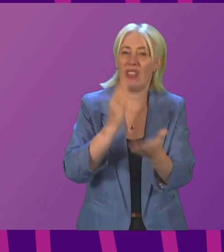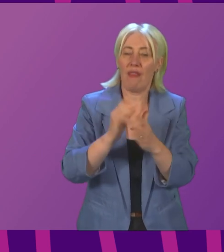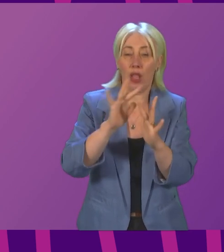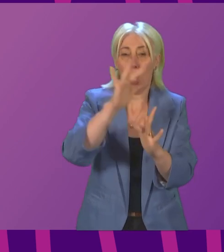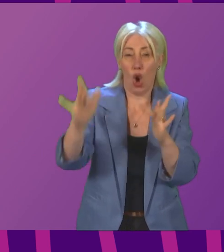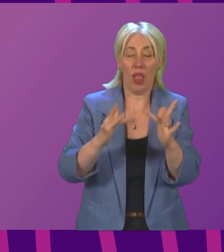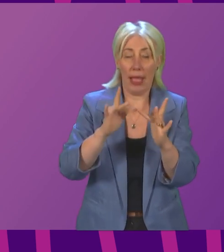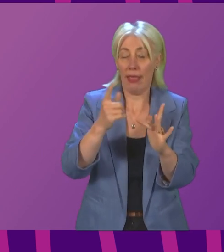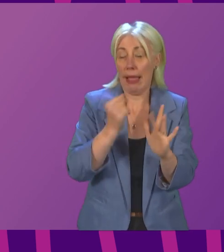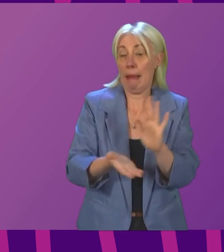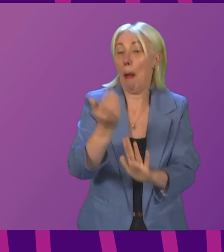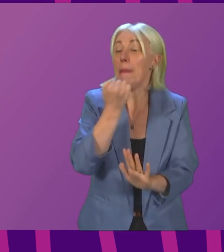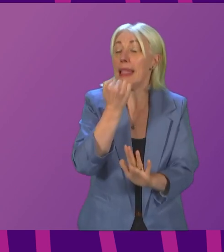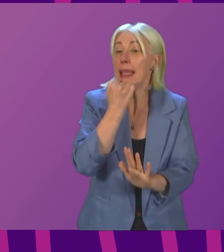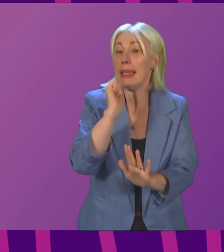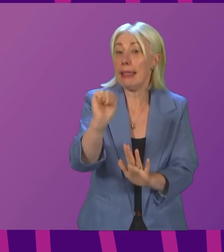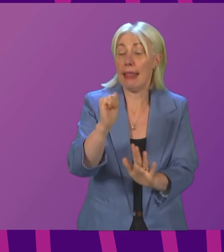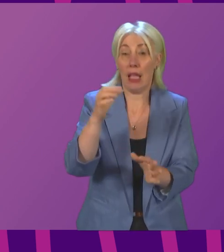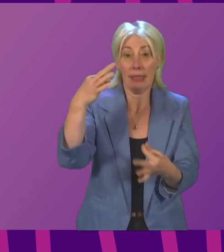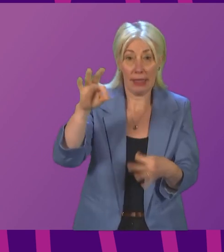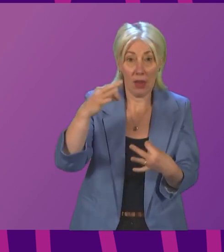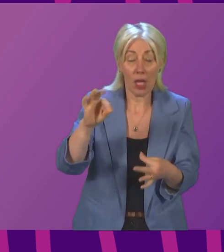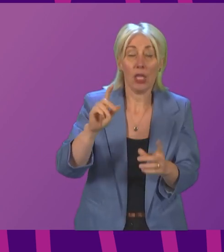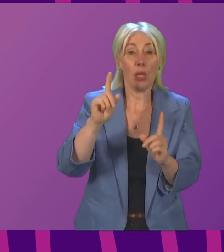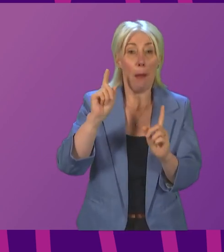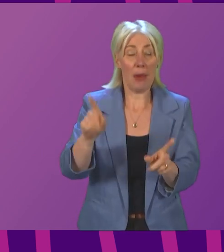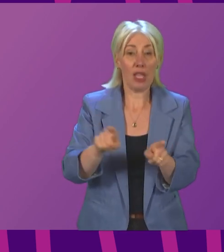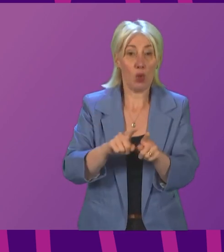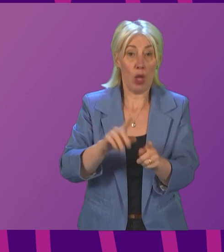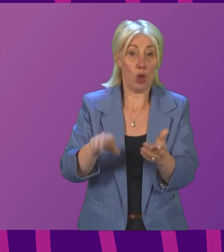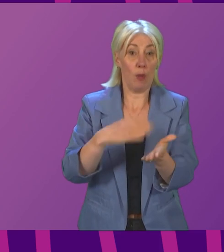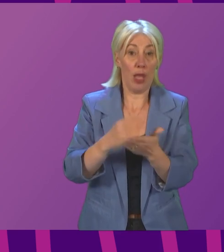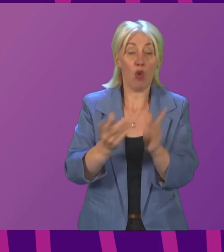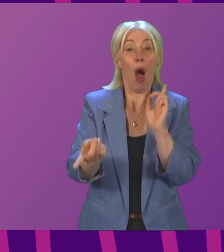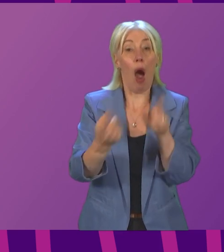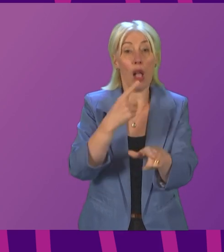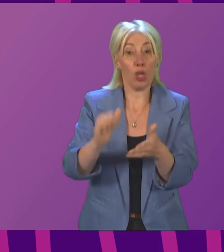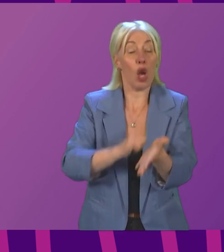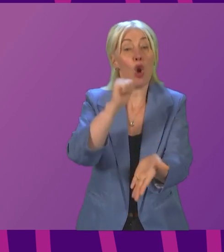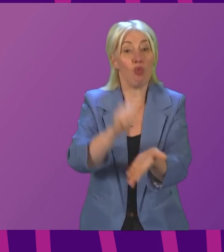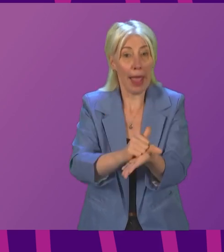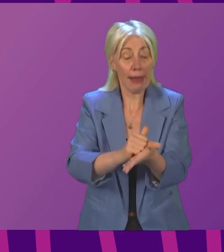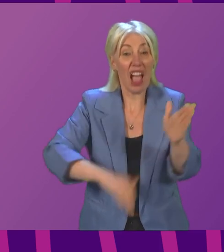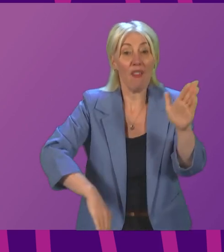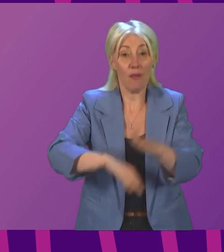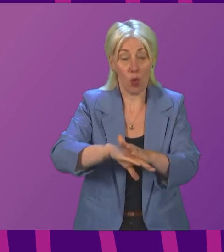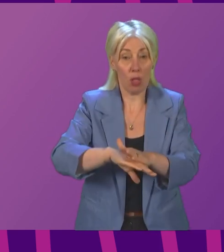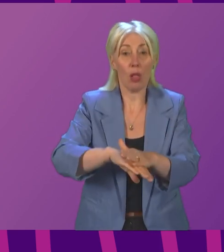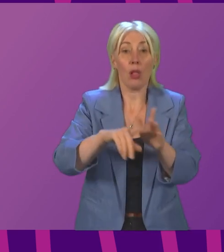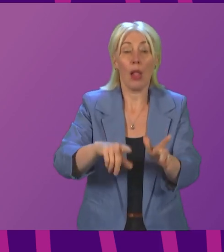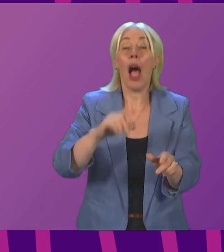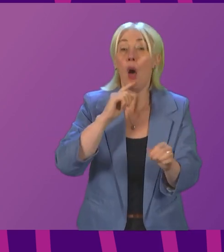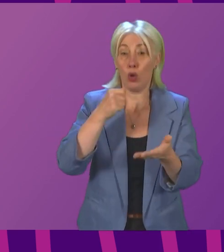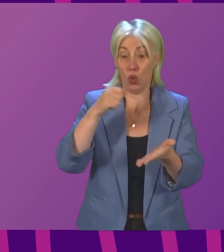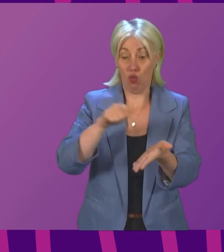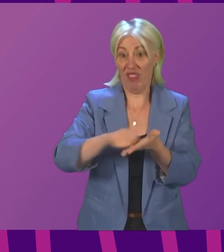can update their vaccine certification. But in order to make sure that I am answering that question properly and in full detail, I will do